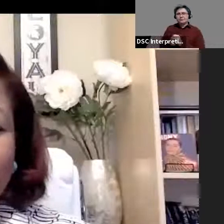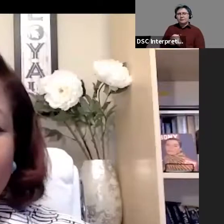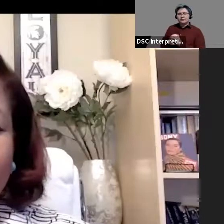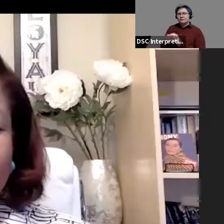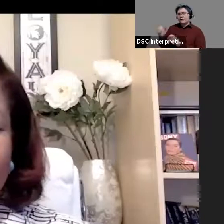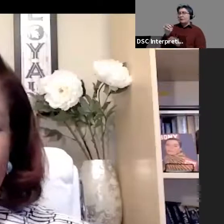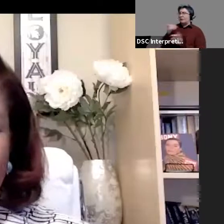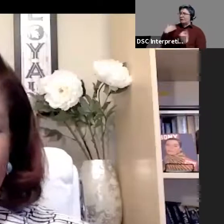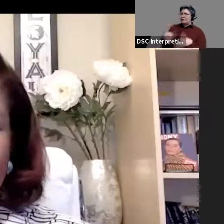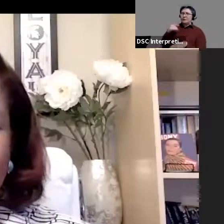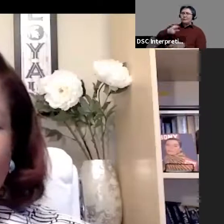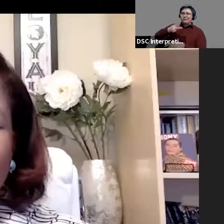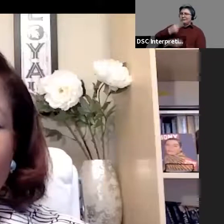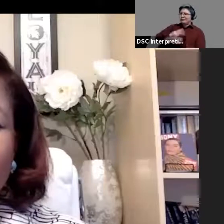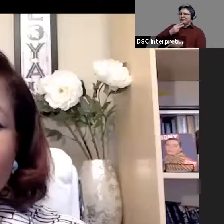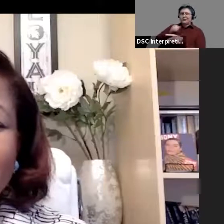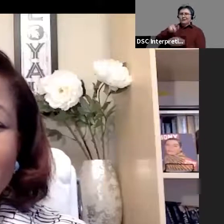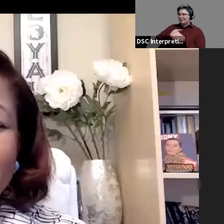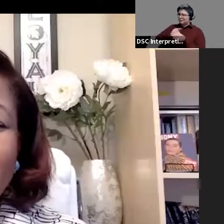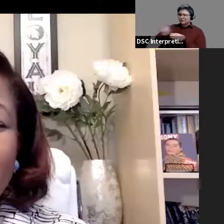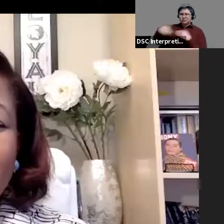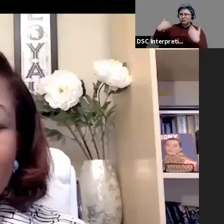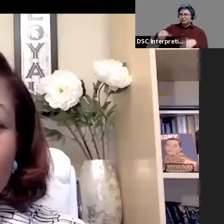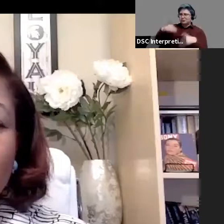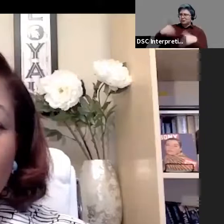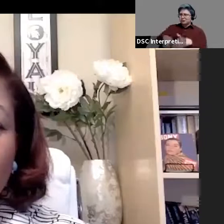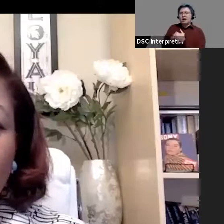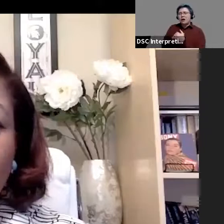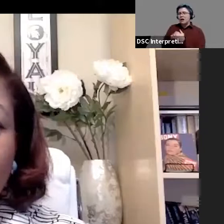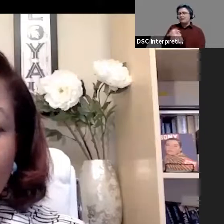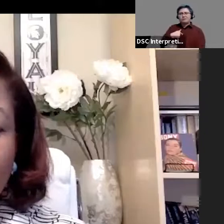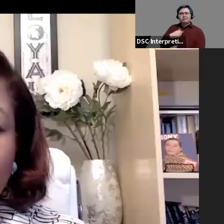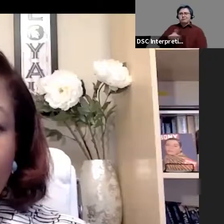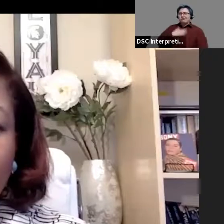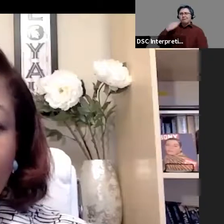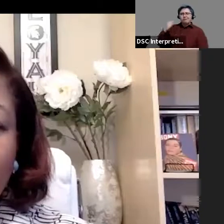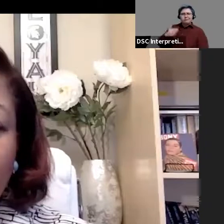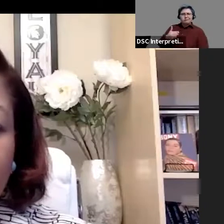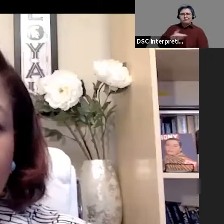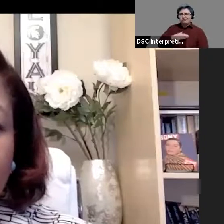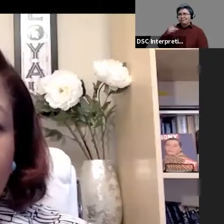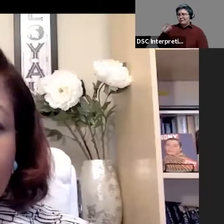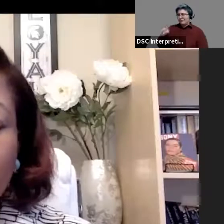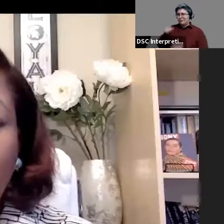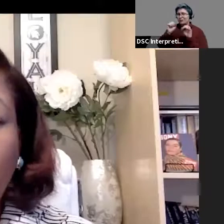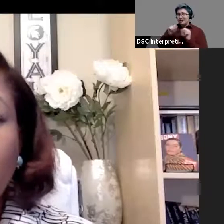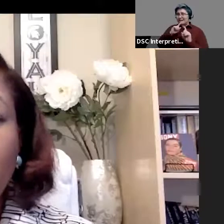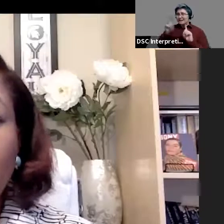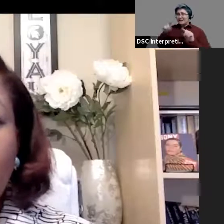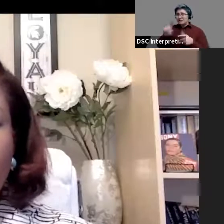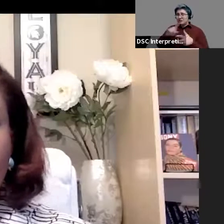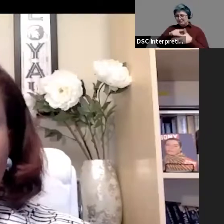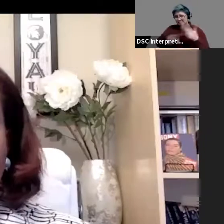handle that like a pro, Dr. Fernandez. I am so happy that you were able to answer all of those rapid fire